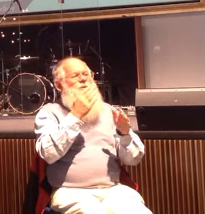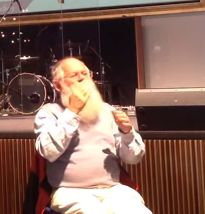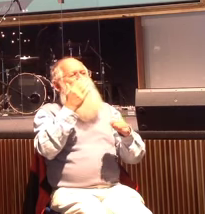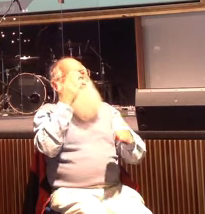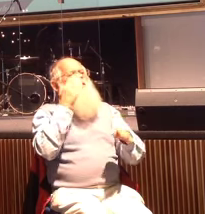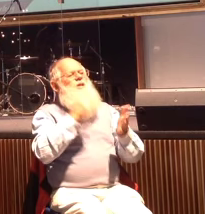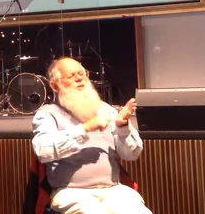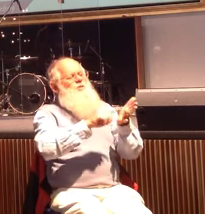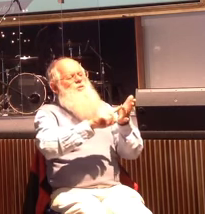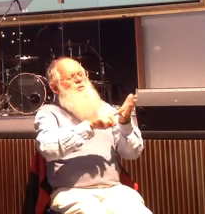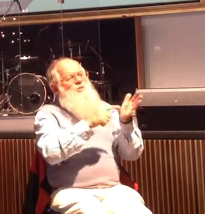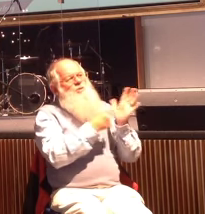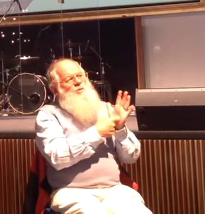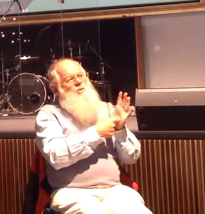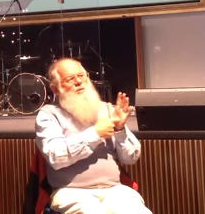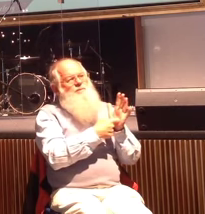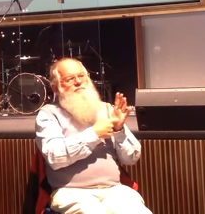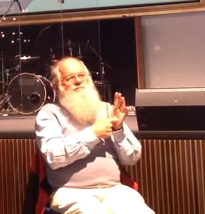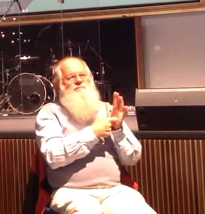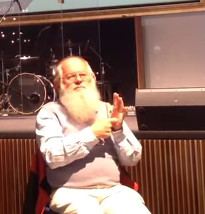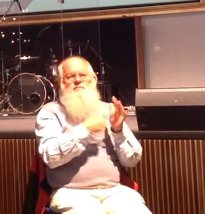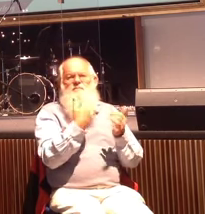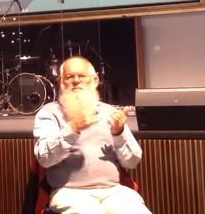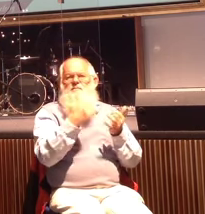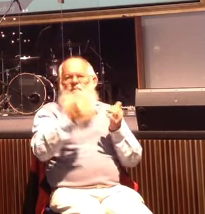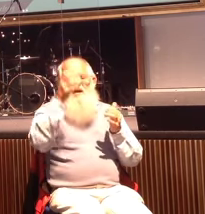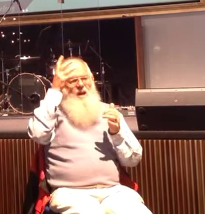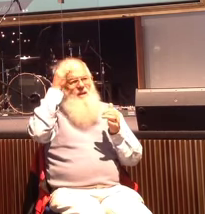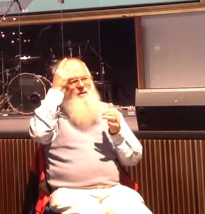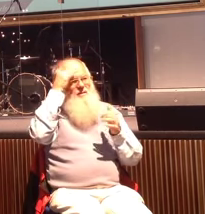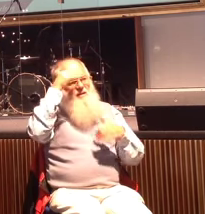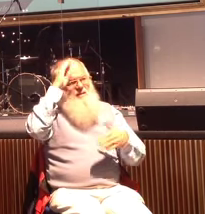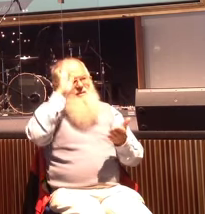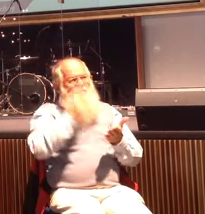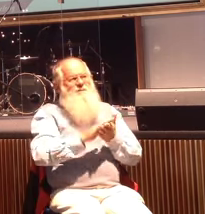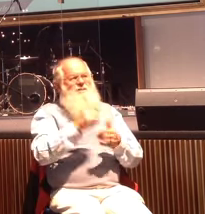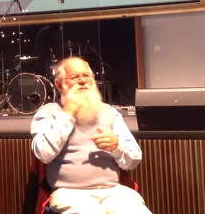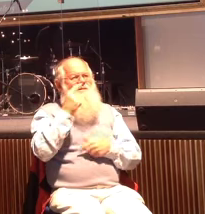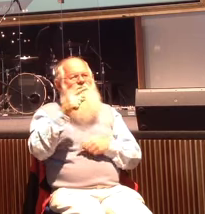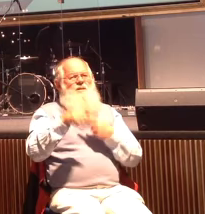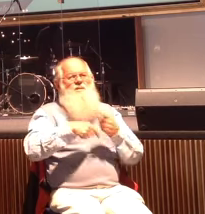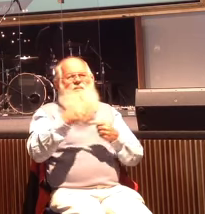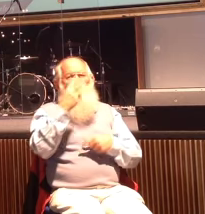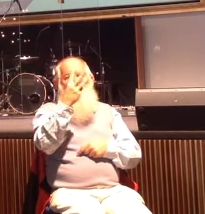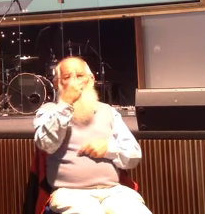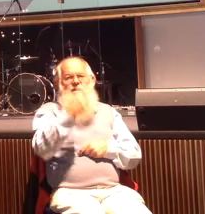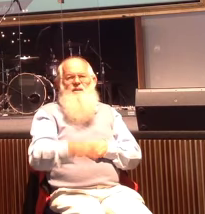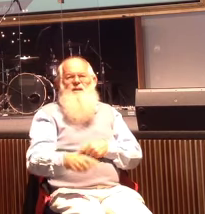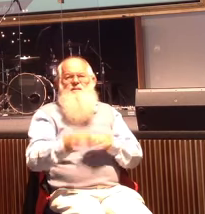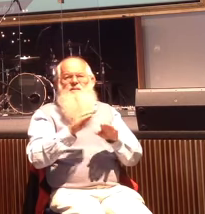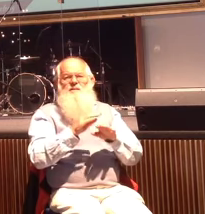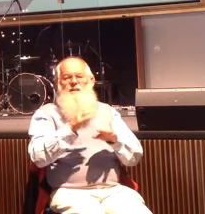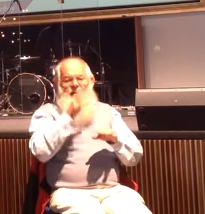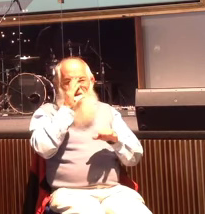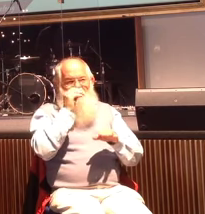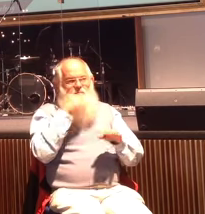was one of the craziest experiences of my life. We saw about 3,000 kids just in those two days. It was this